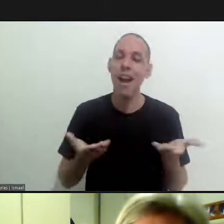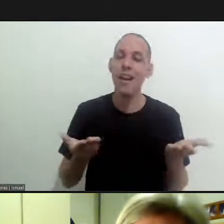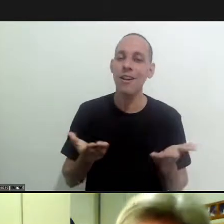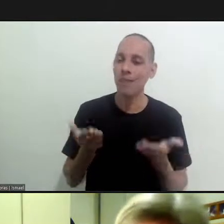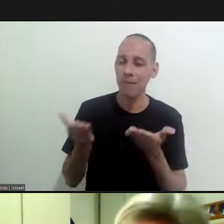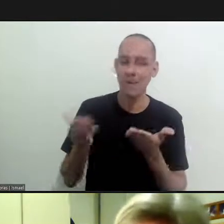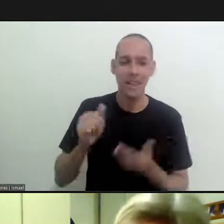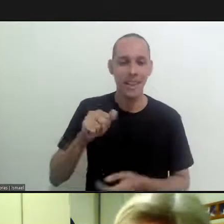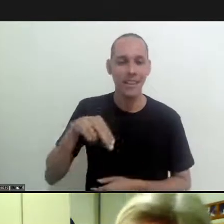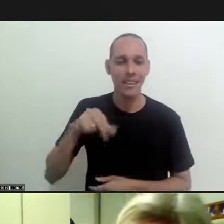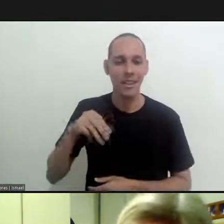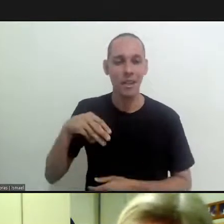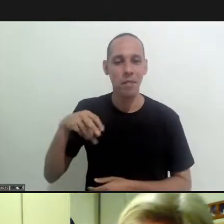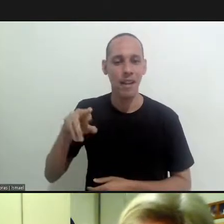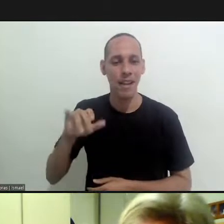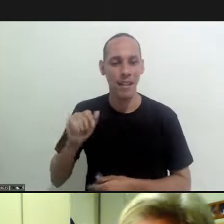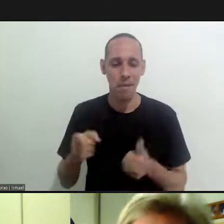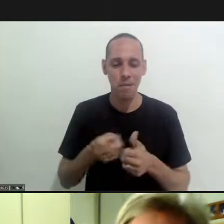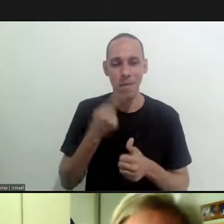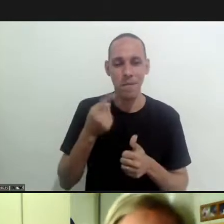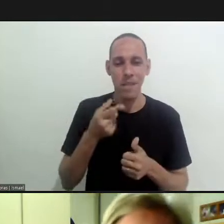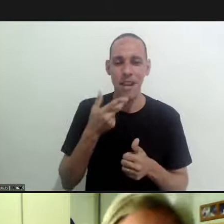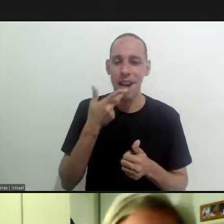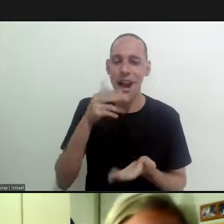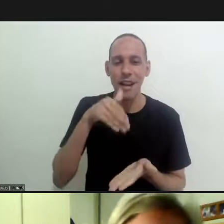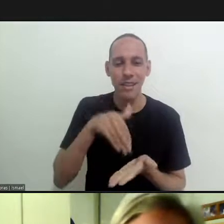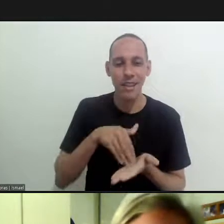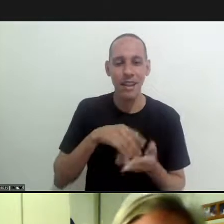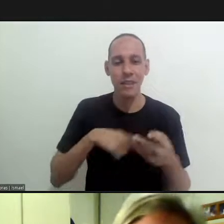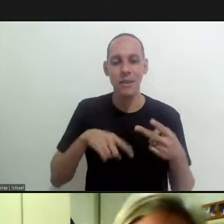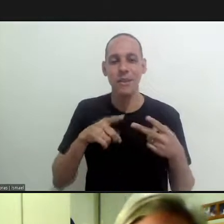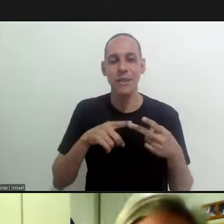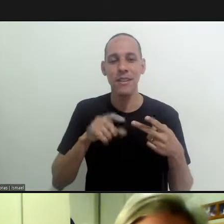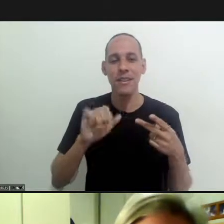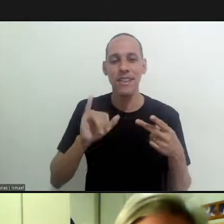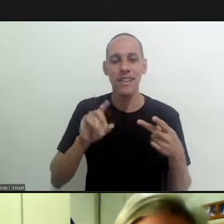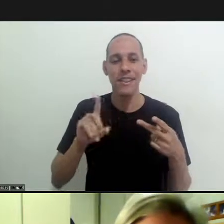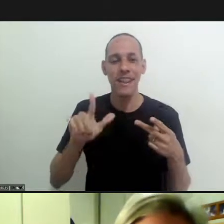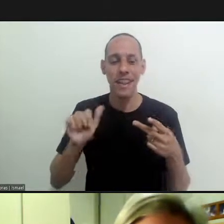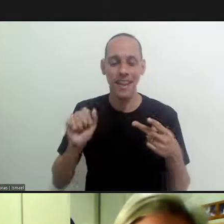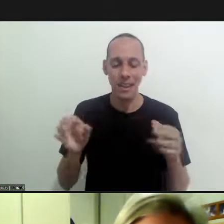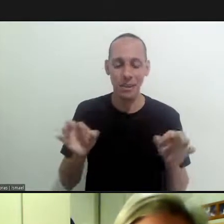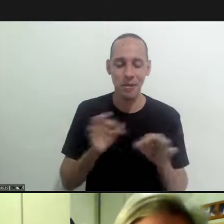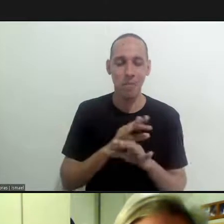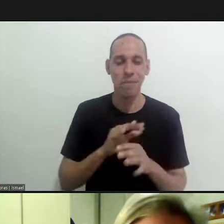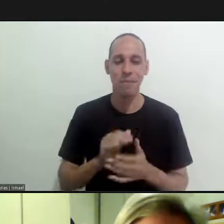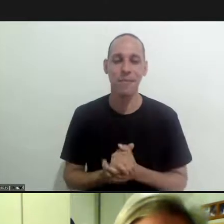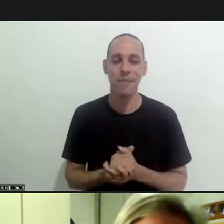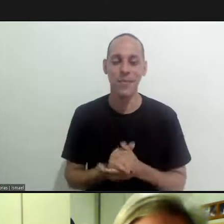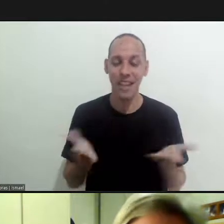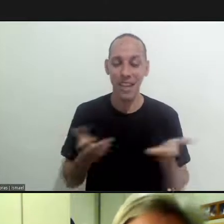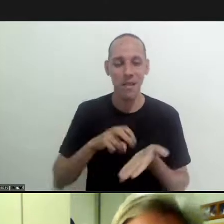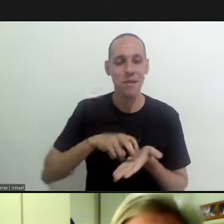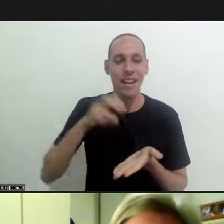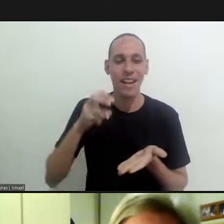so i'd like to give the floor to na maria first for some of the final comments and then to italy